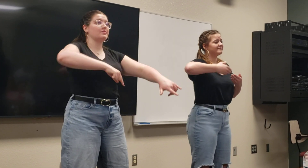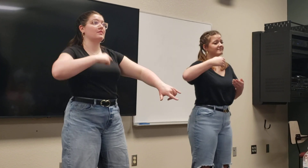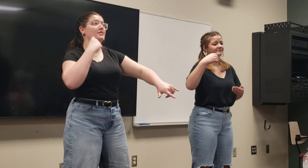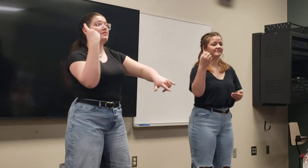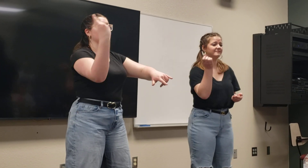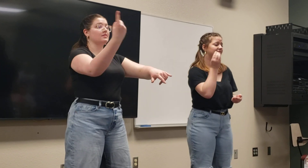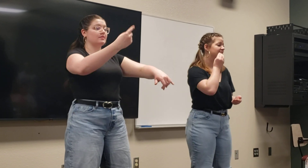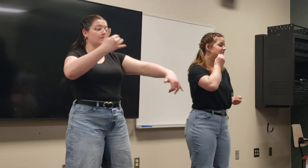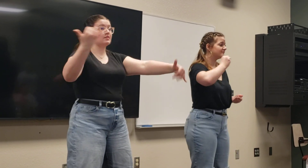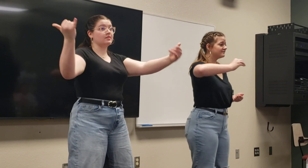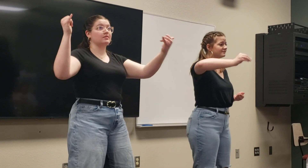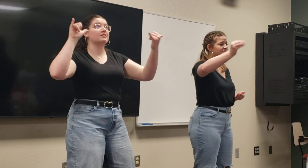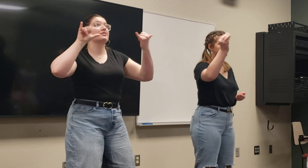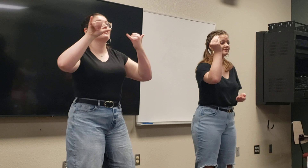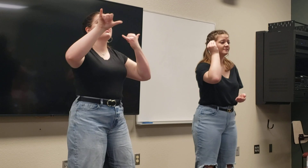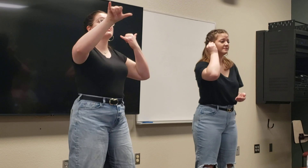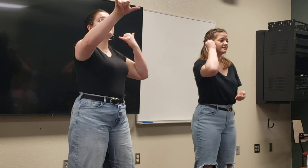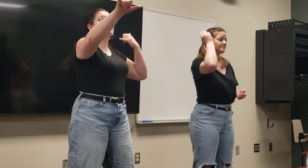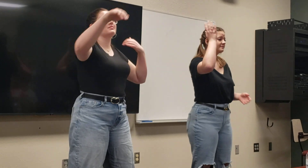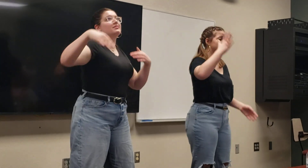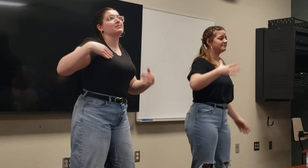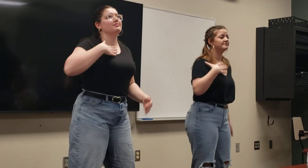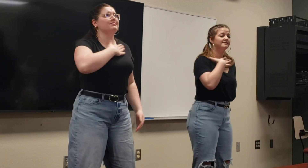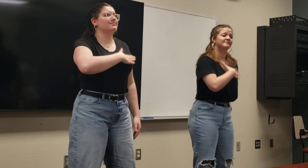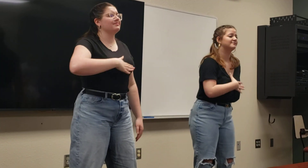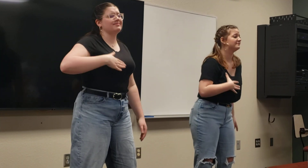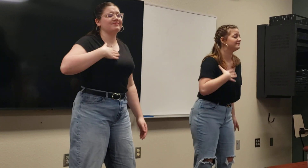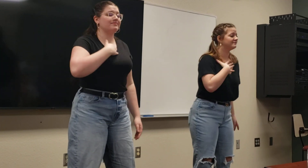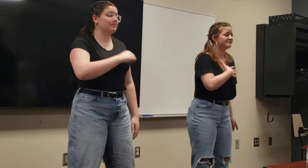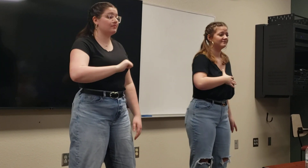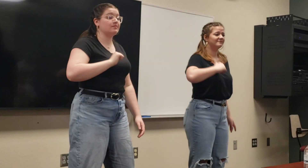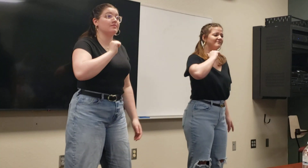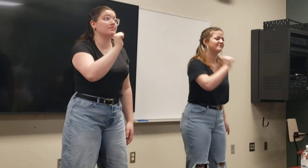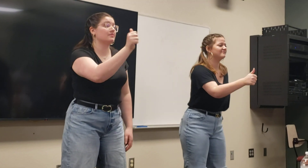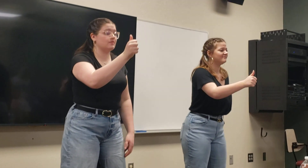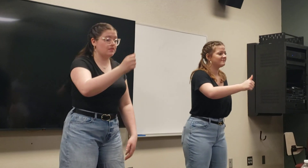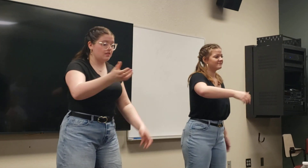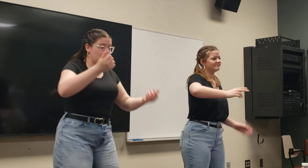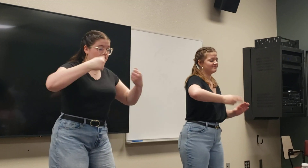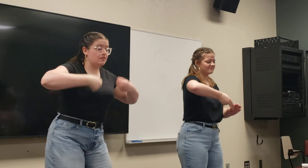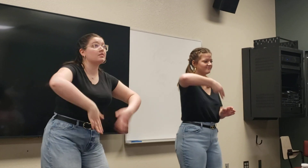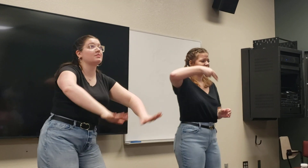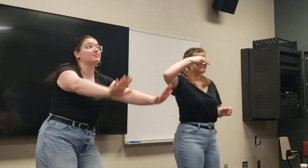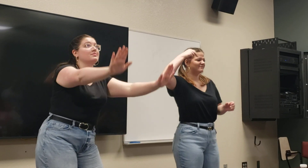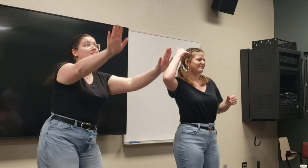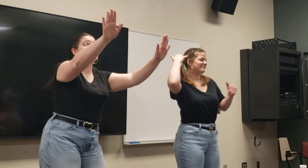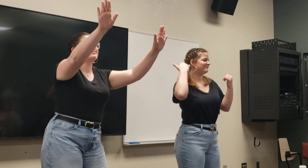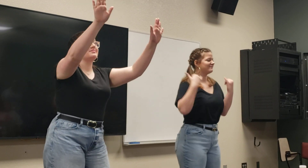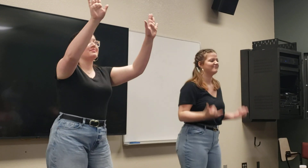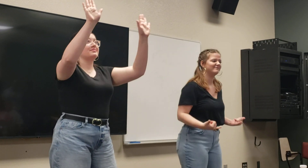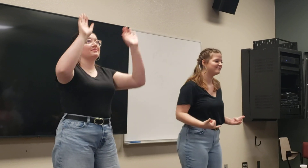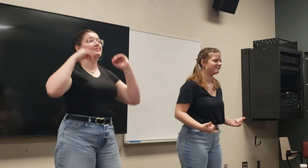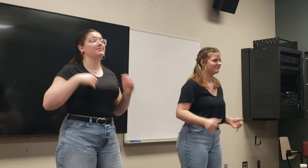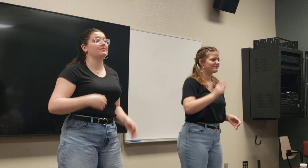will last day, I mubinary only become Pleading with a